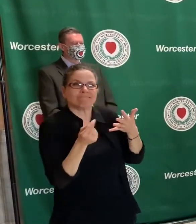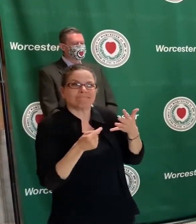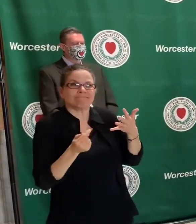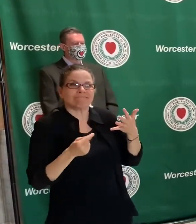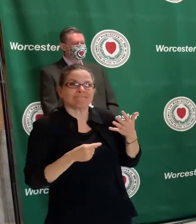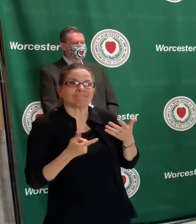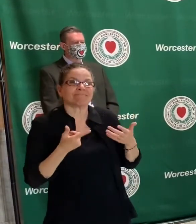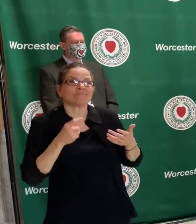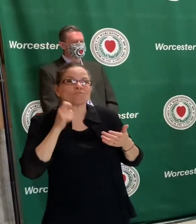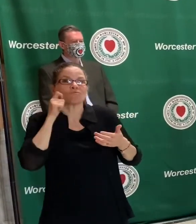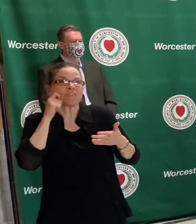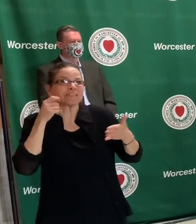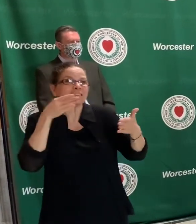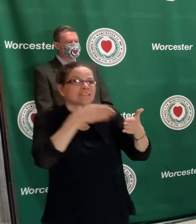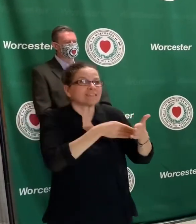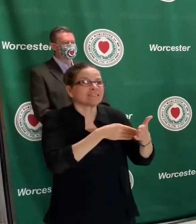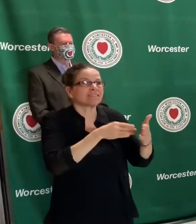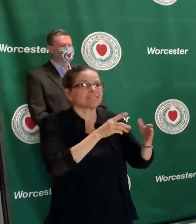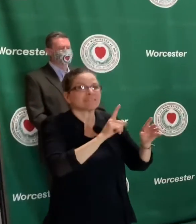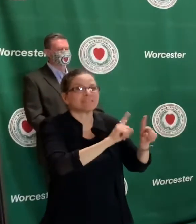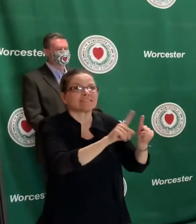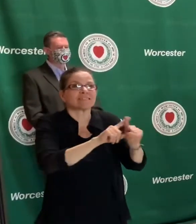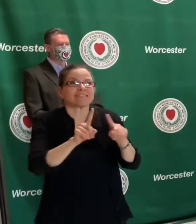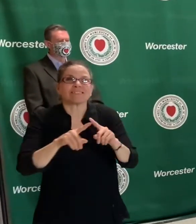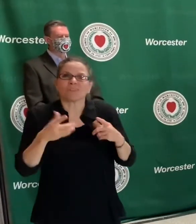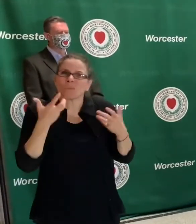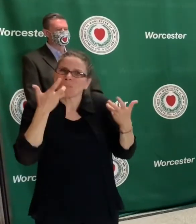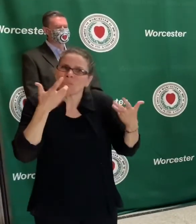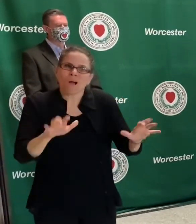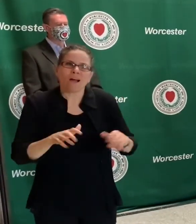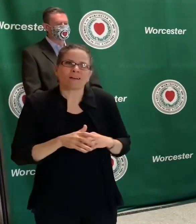city of Worcester and elsewhere. So we need to move forward as a community.